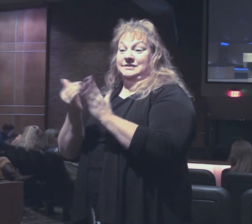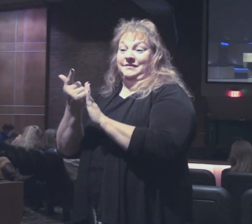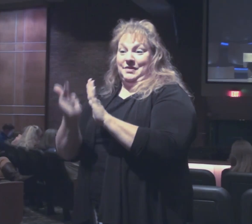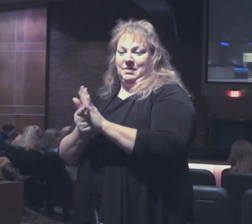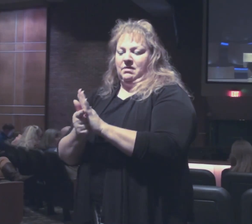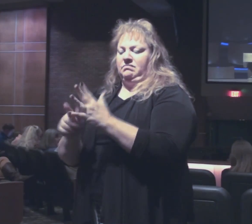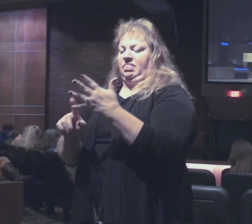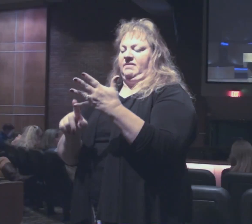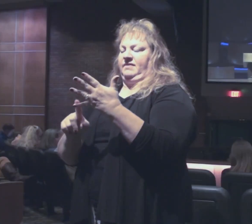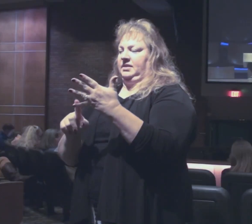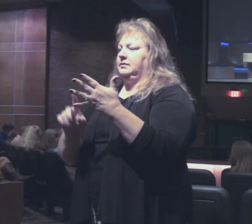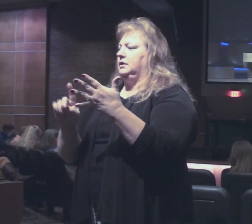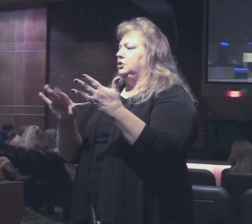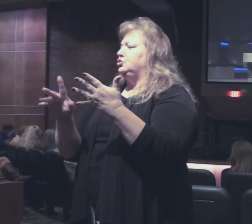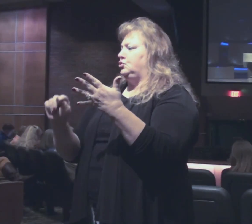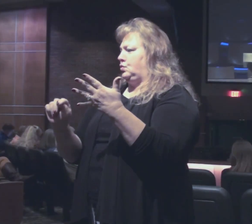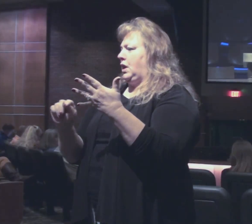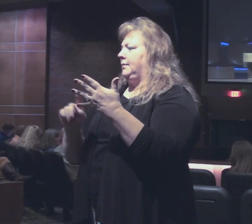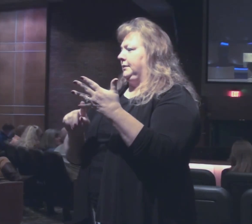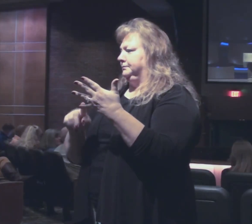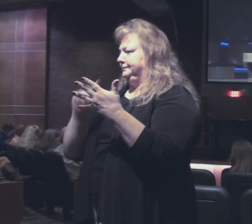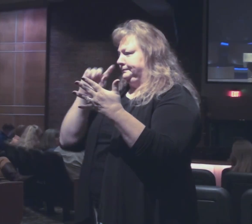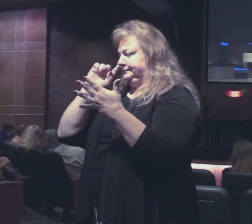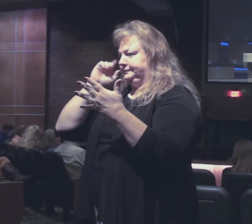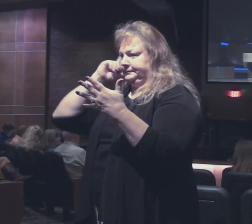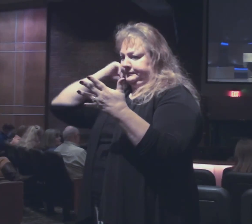and the fifth being the book of Deuteronomy.